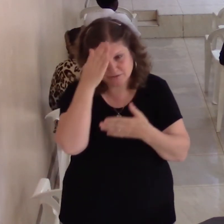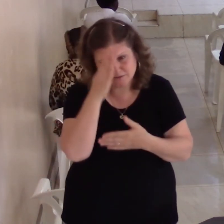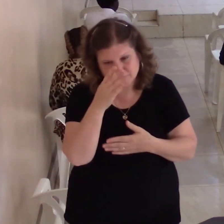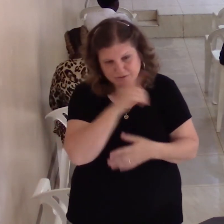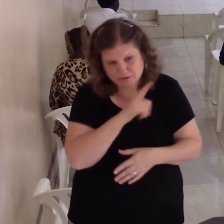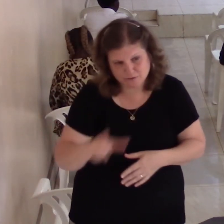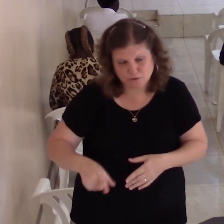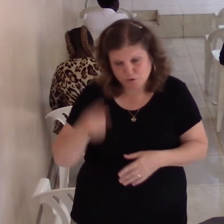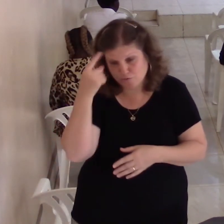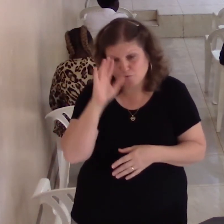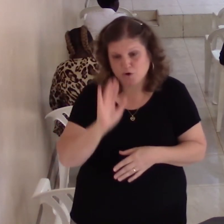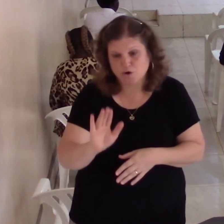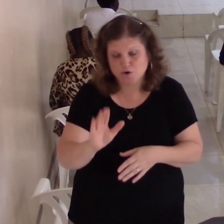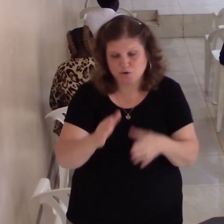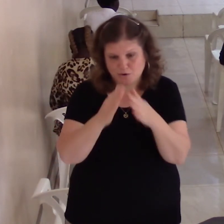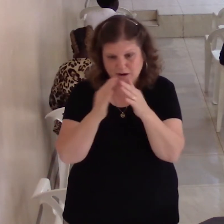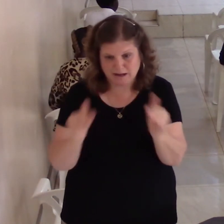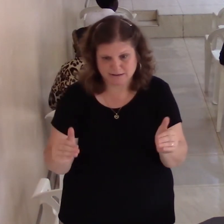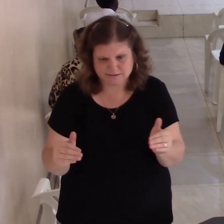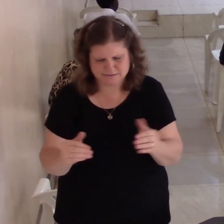double load. You see people not sleeping on double load.